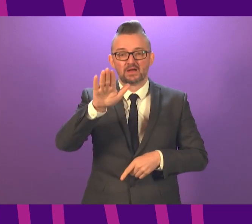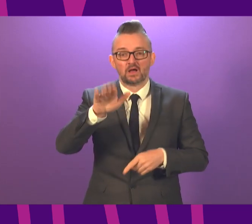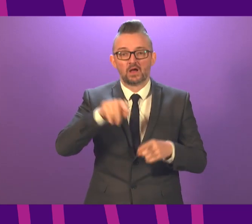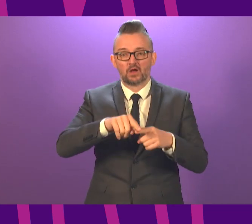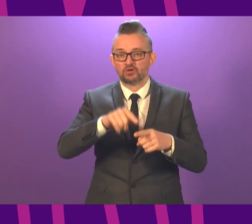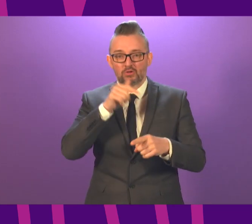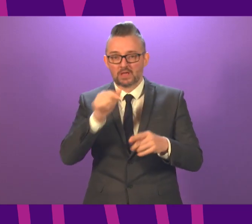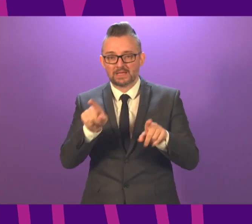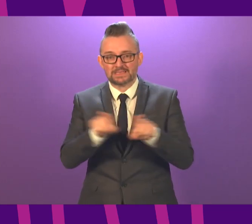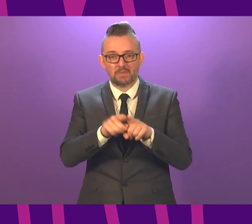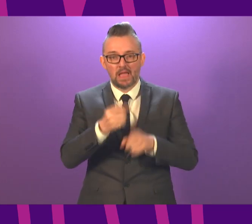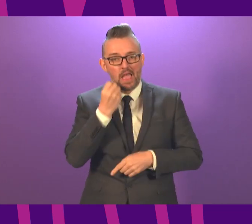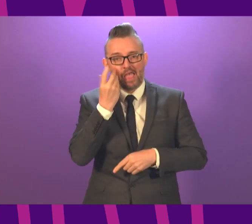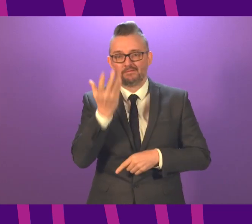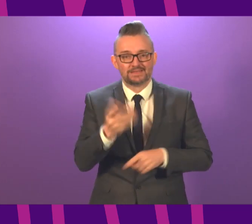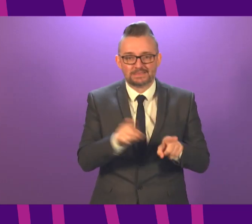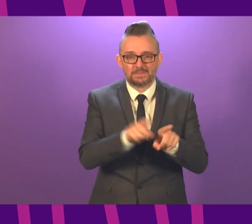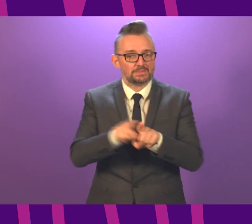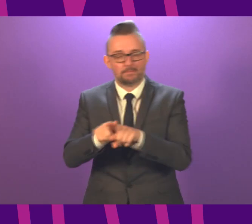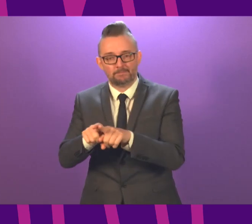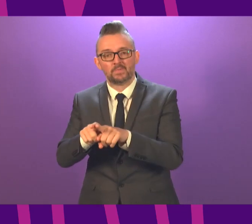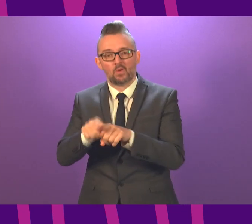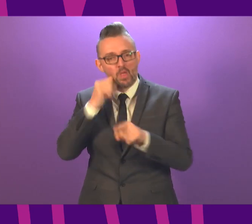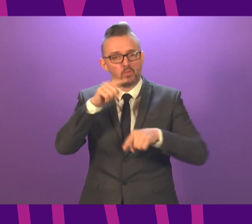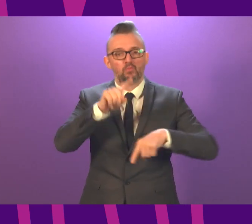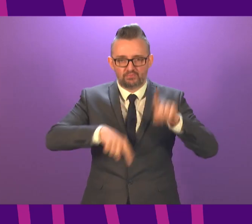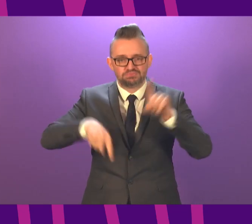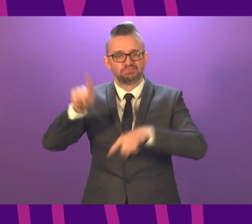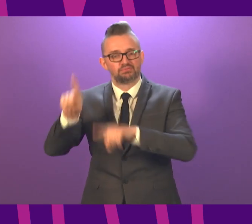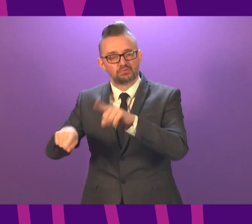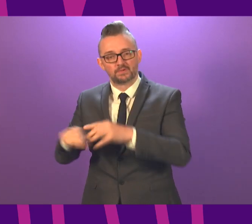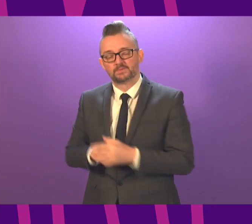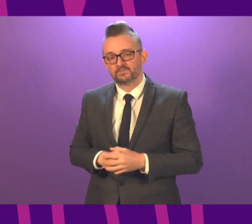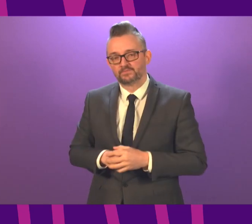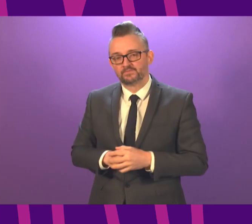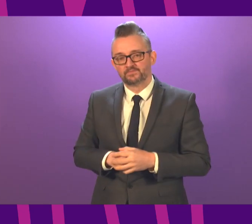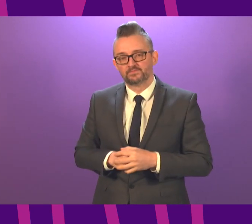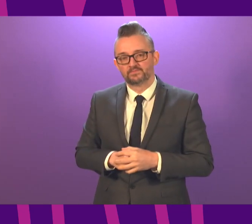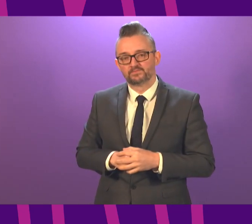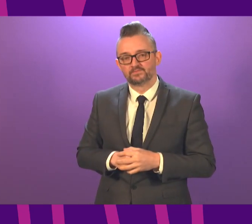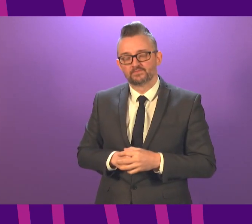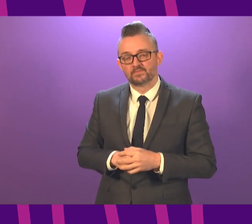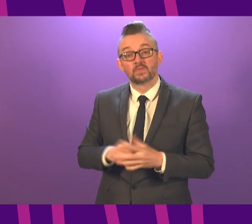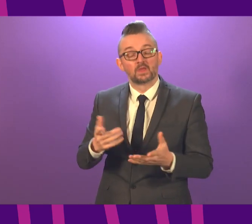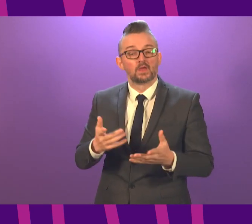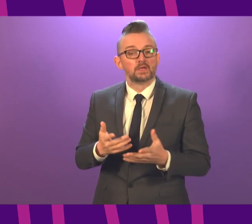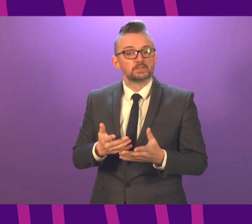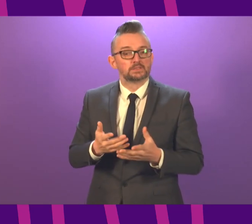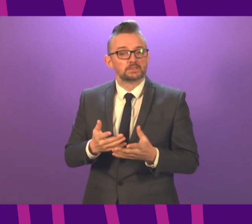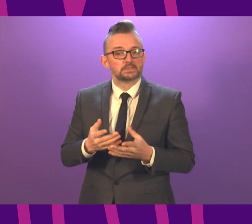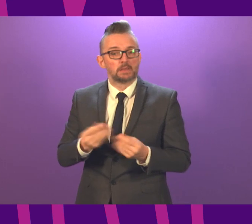numbers that are exactly the same for obvious reasons. Of course, we do increasingly, although some of the